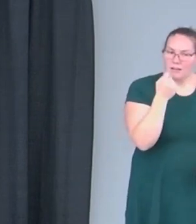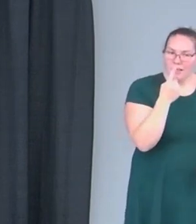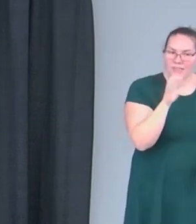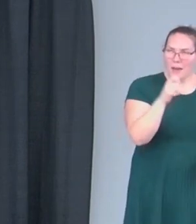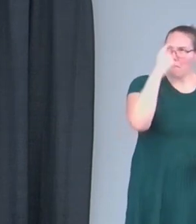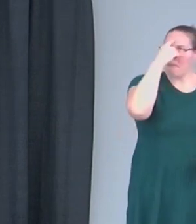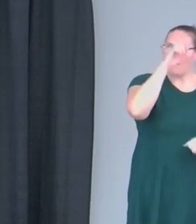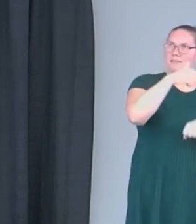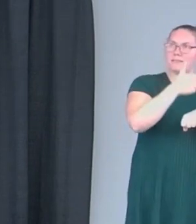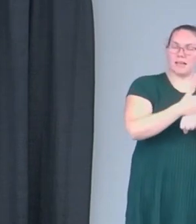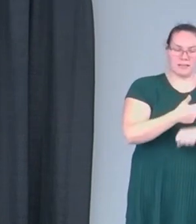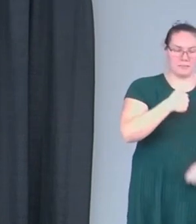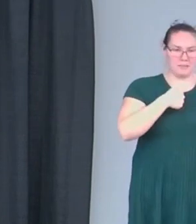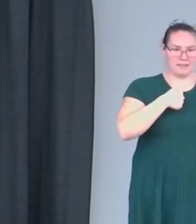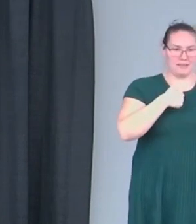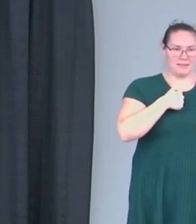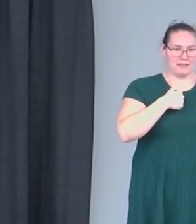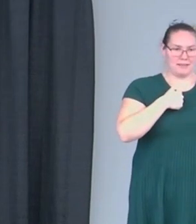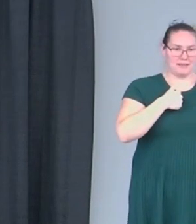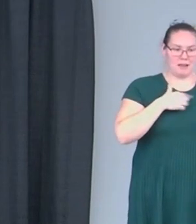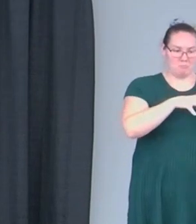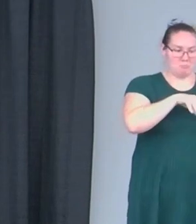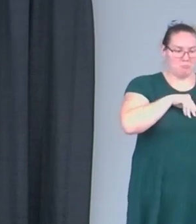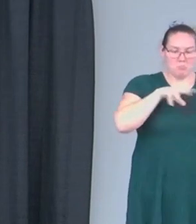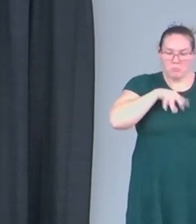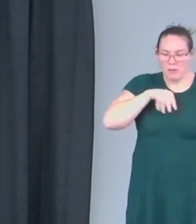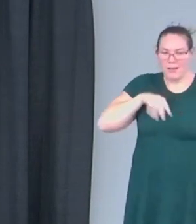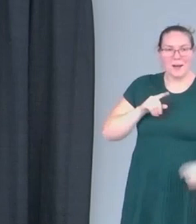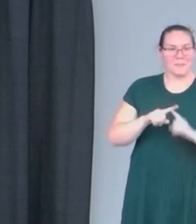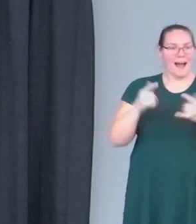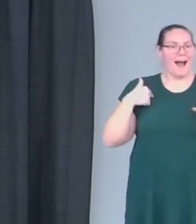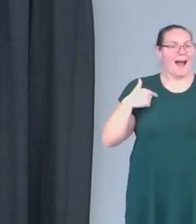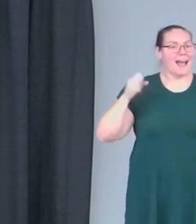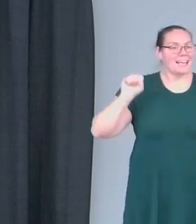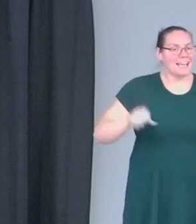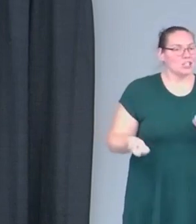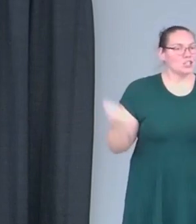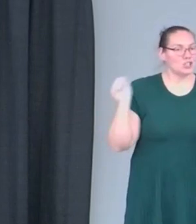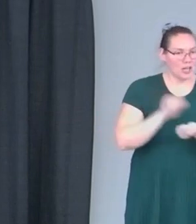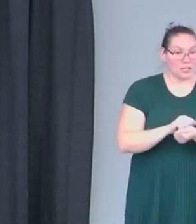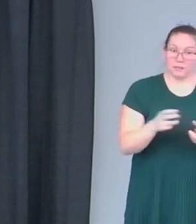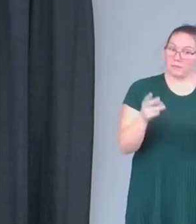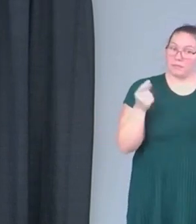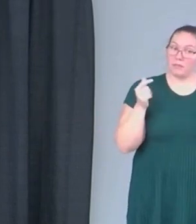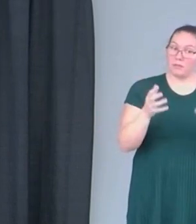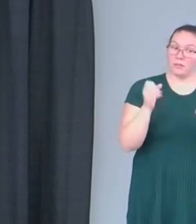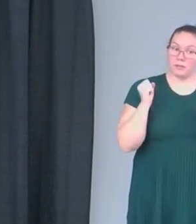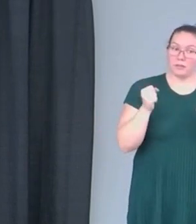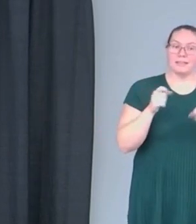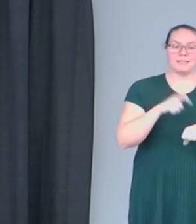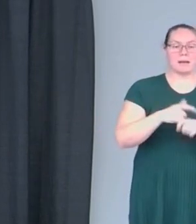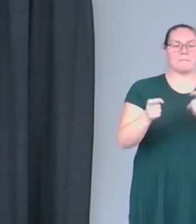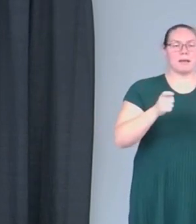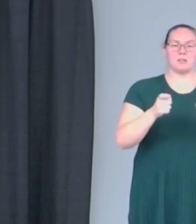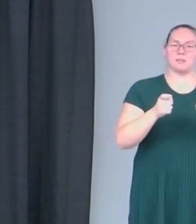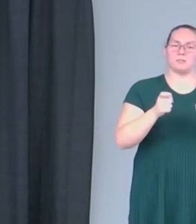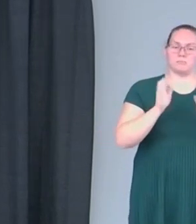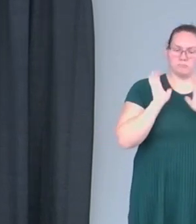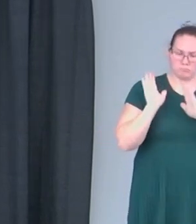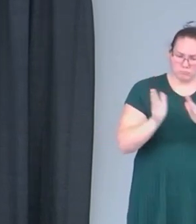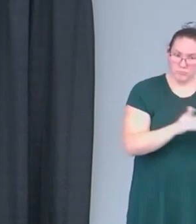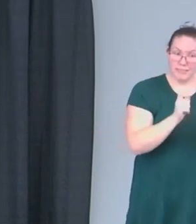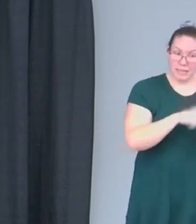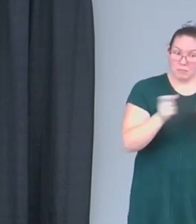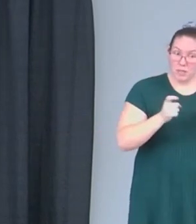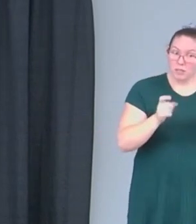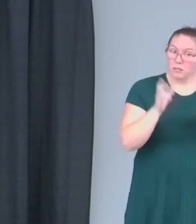mindset was me. But then I get to change that. All right, I'm gonna go speed it up. So time management. I'm big on time management, y'all.